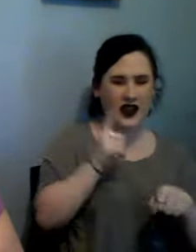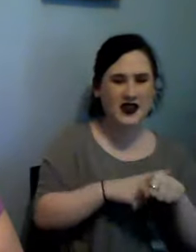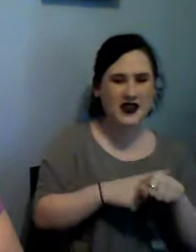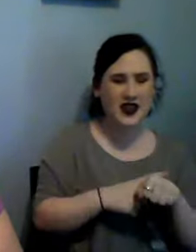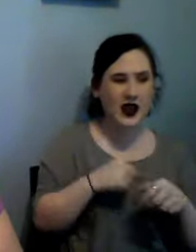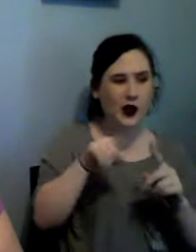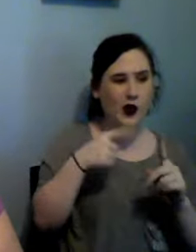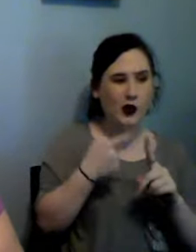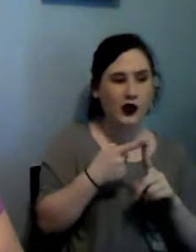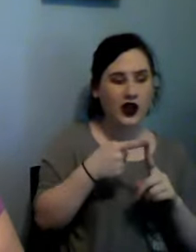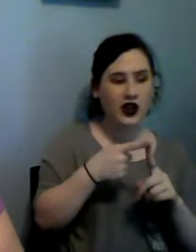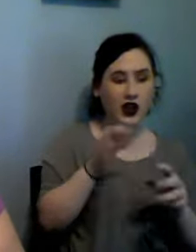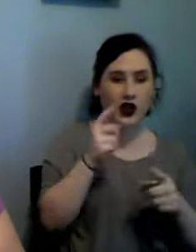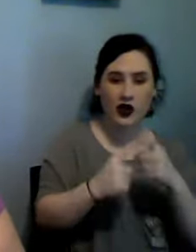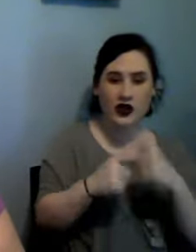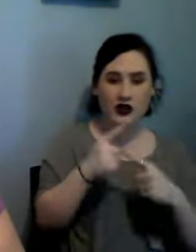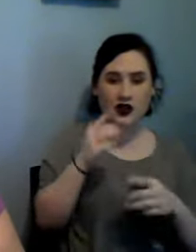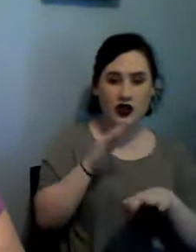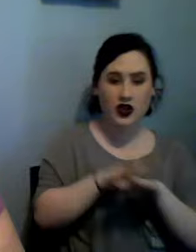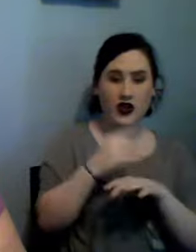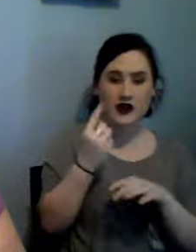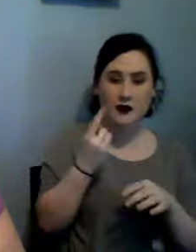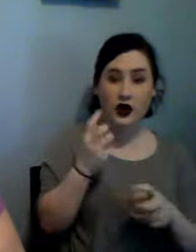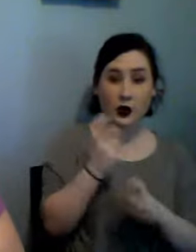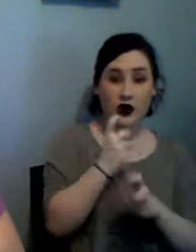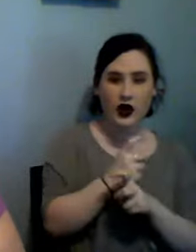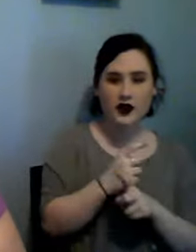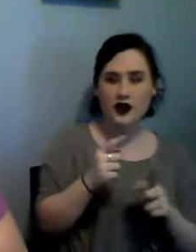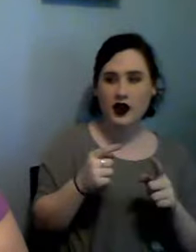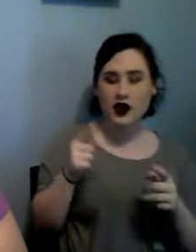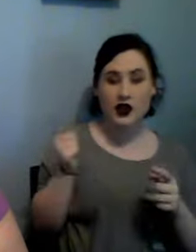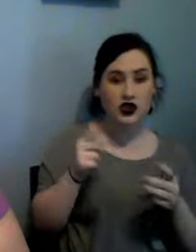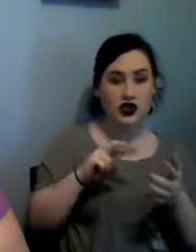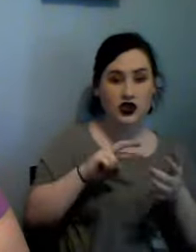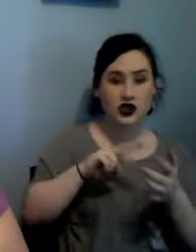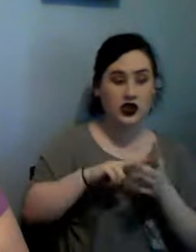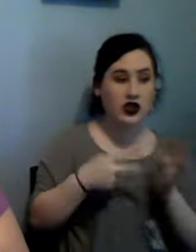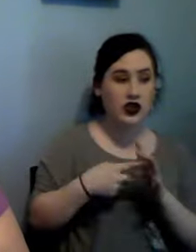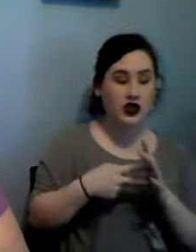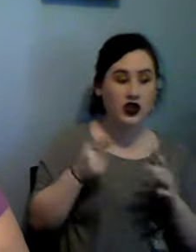I mean I had all the lights on I bought me one of those little head lights